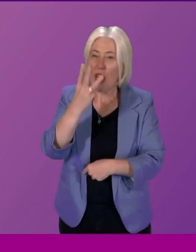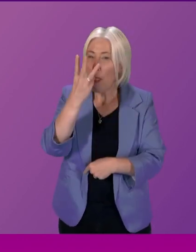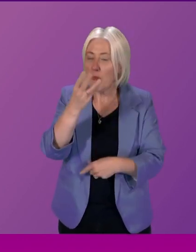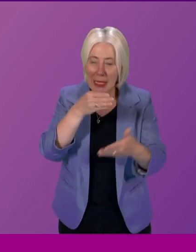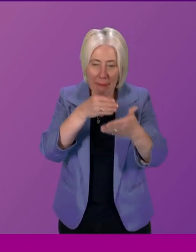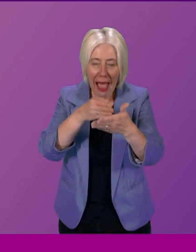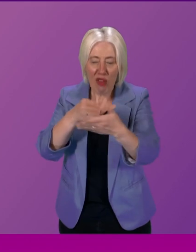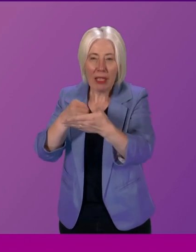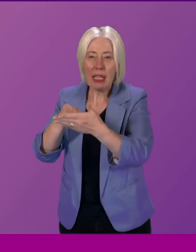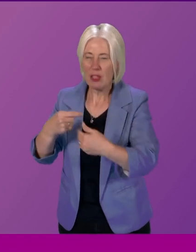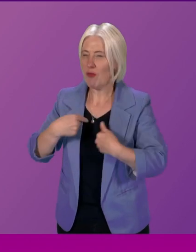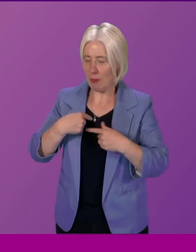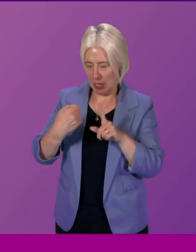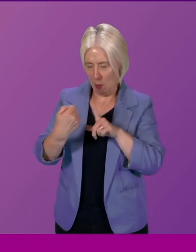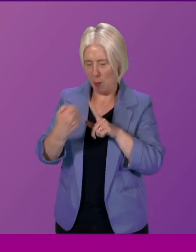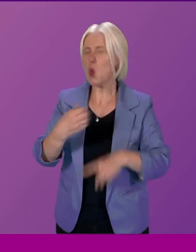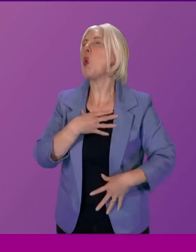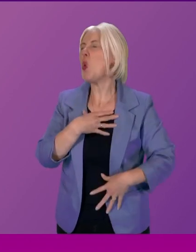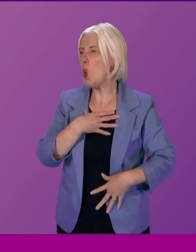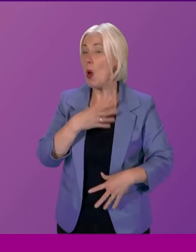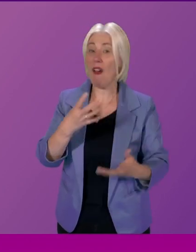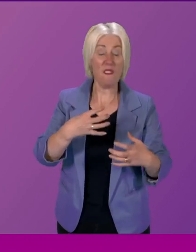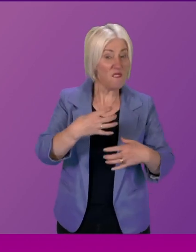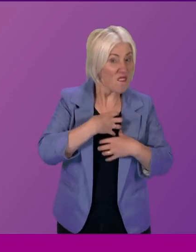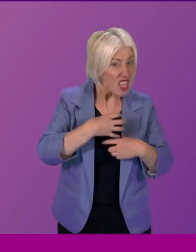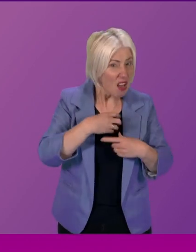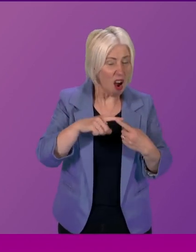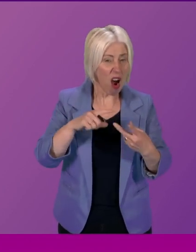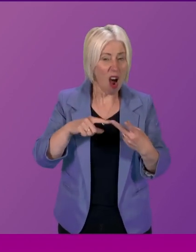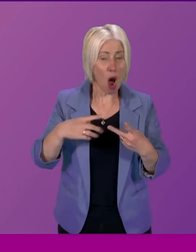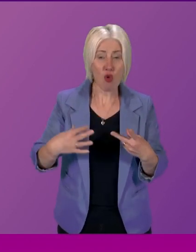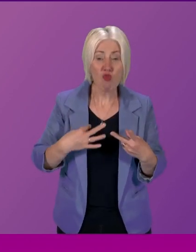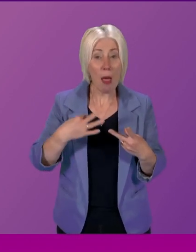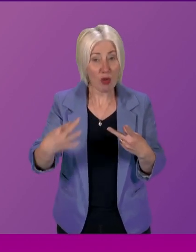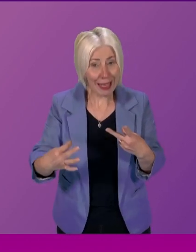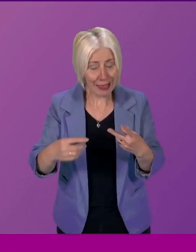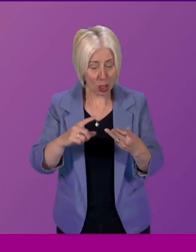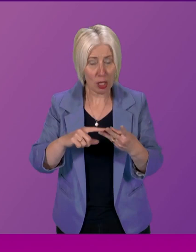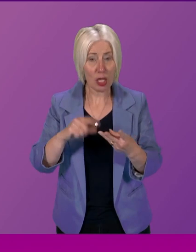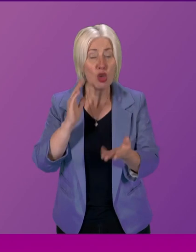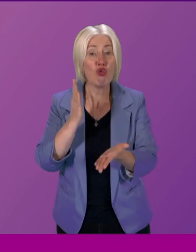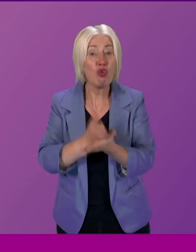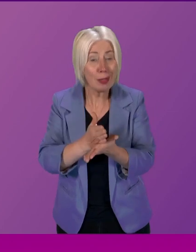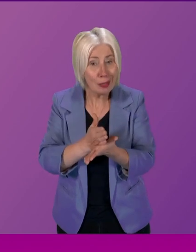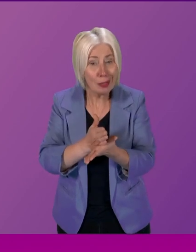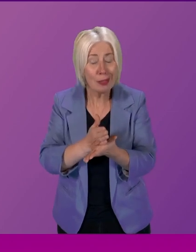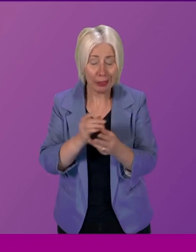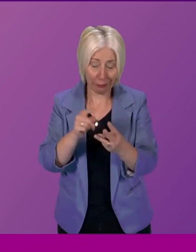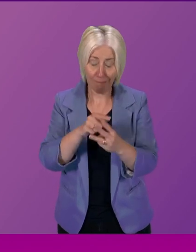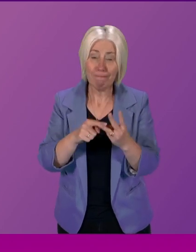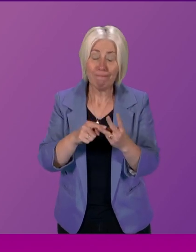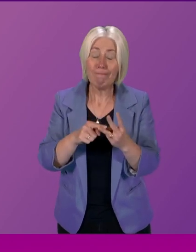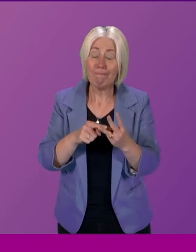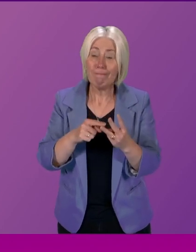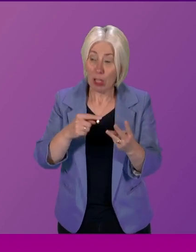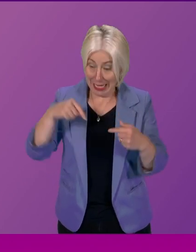resonated with me in particular that of fear representation and trust I believe we all